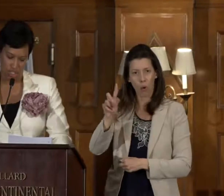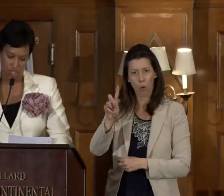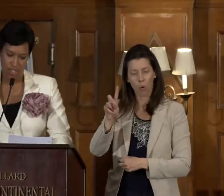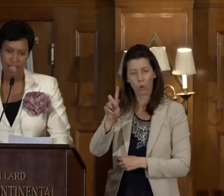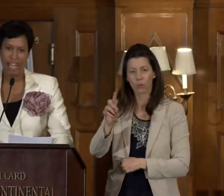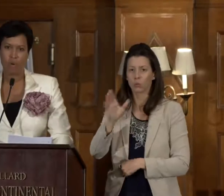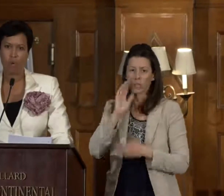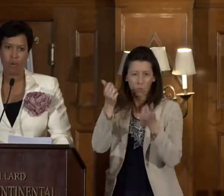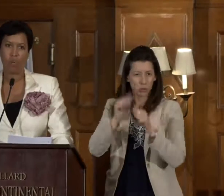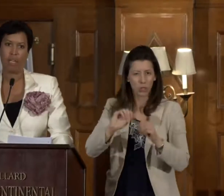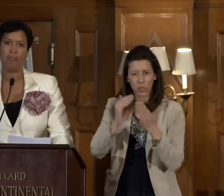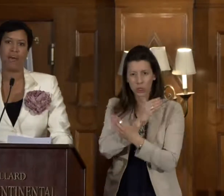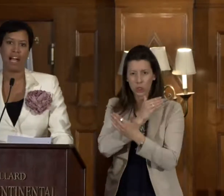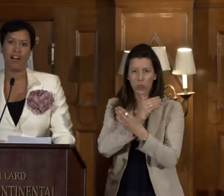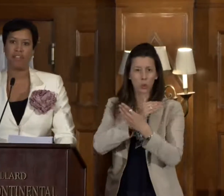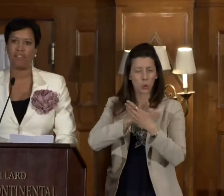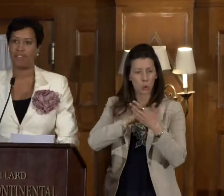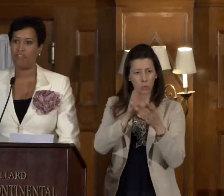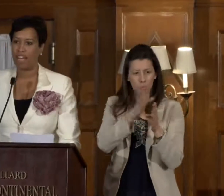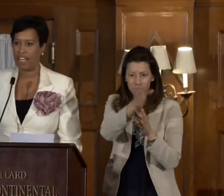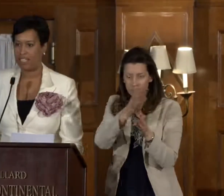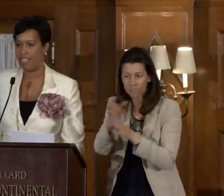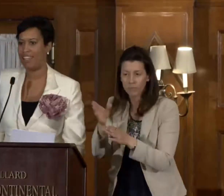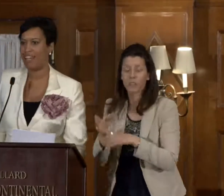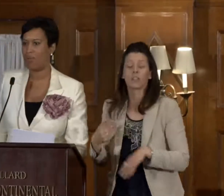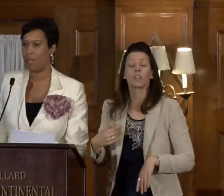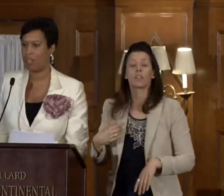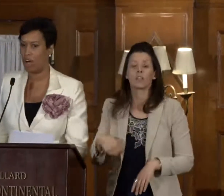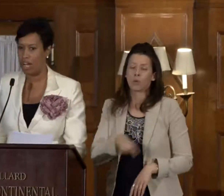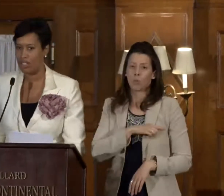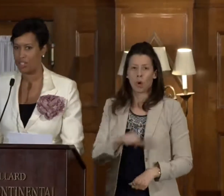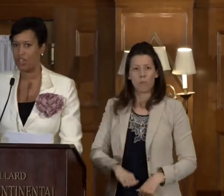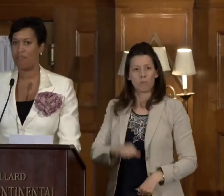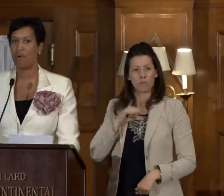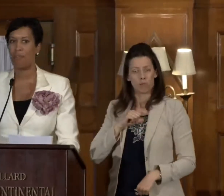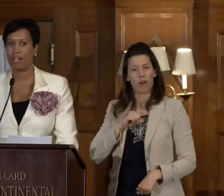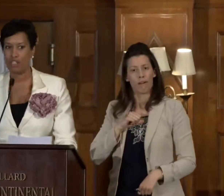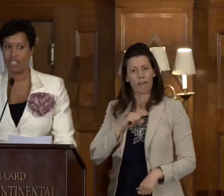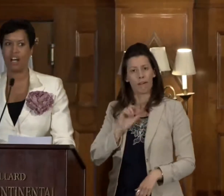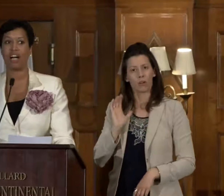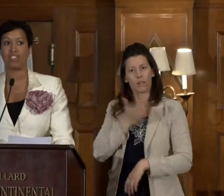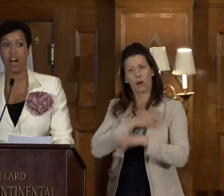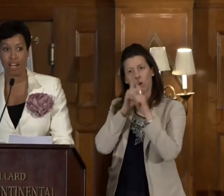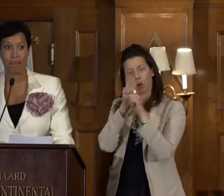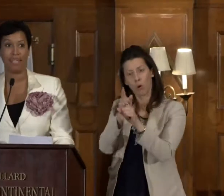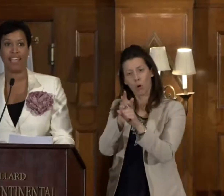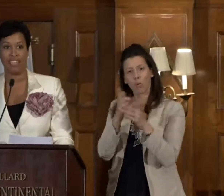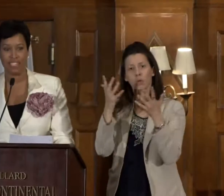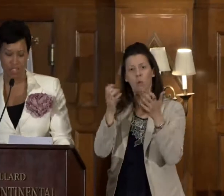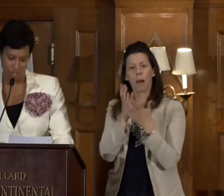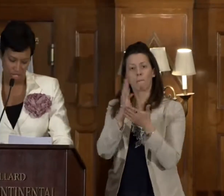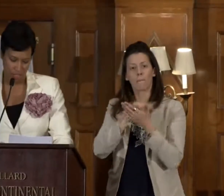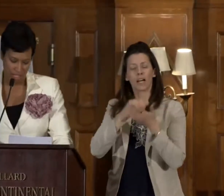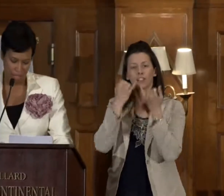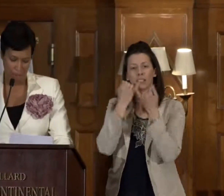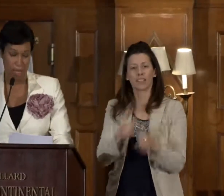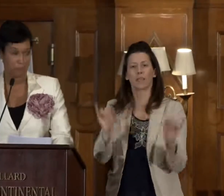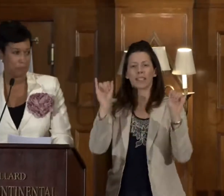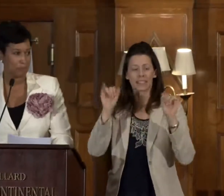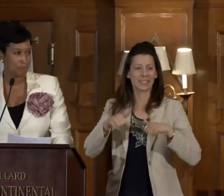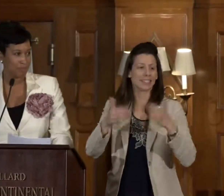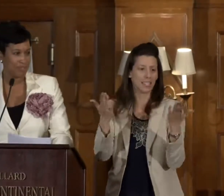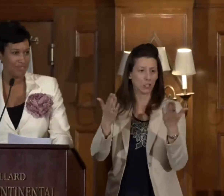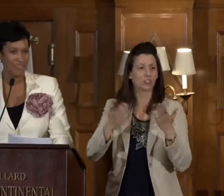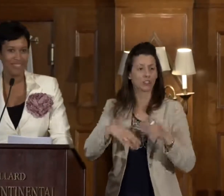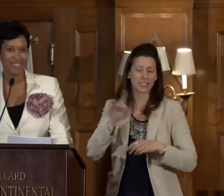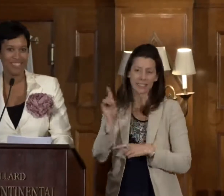directions. And weren't we proud of the fight that we launched for budget autonomy in the District of Columbia?